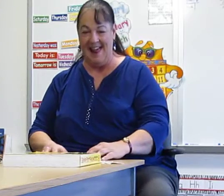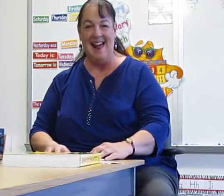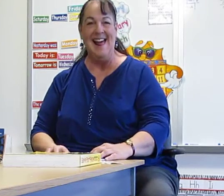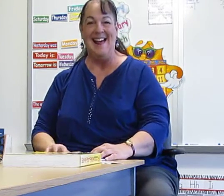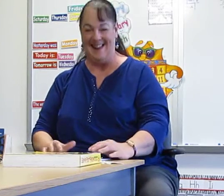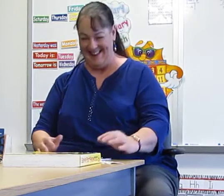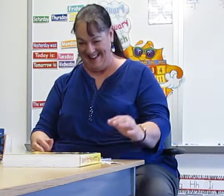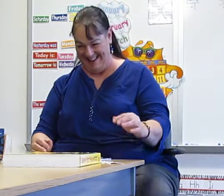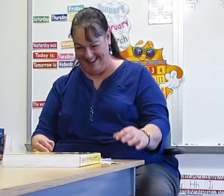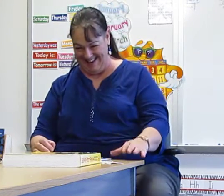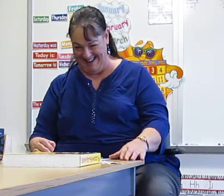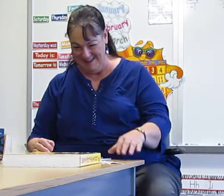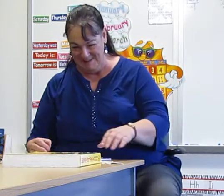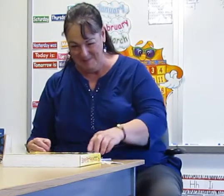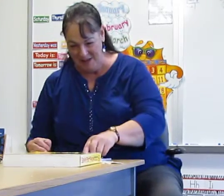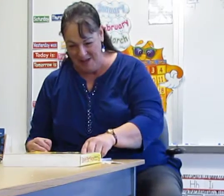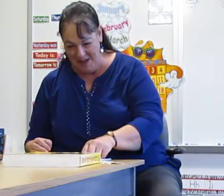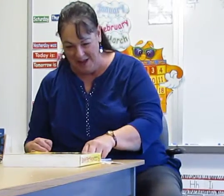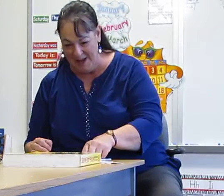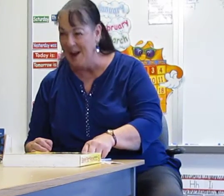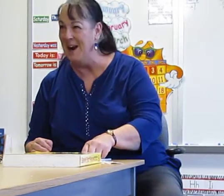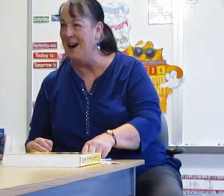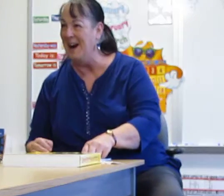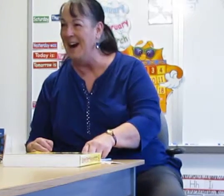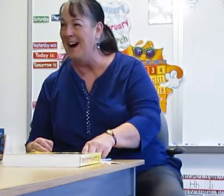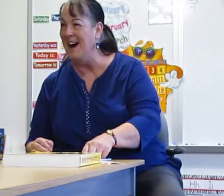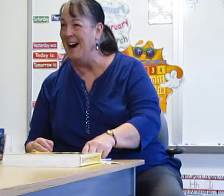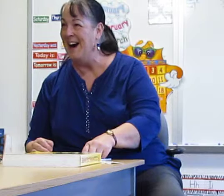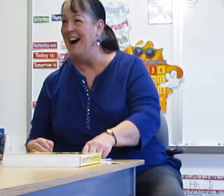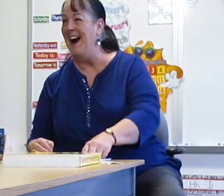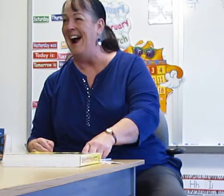When I say. You're going to say. What happened to you. You were.